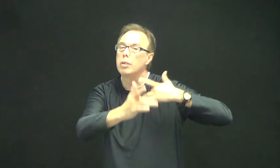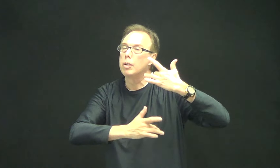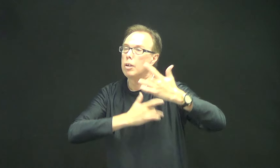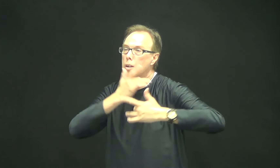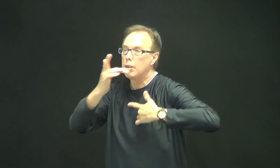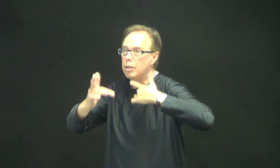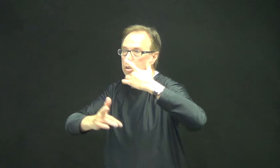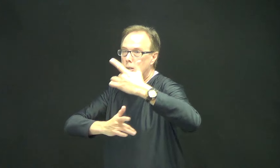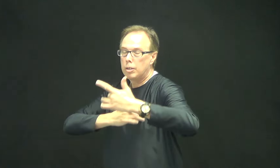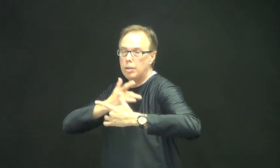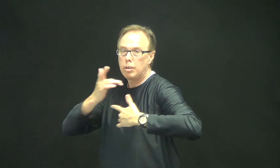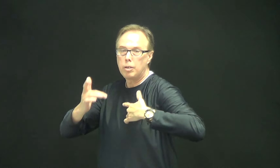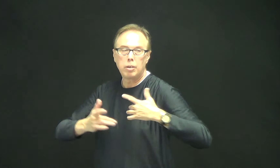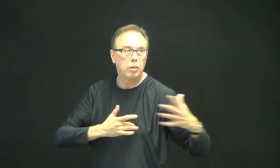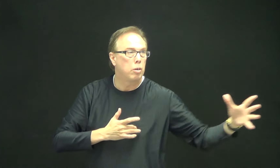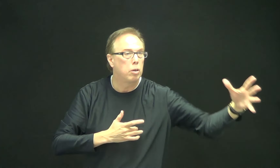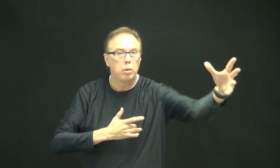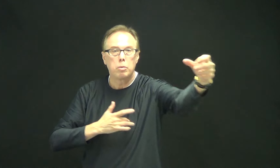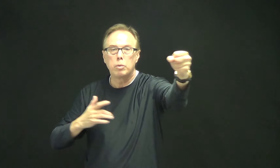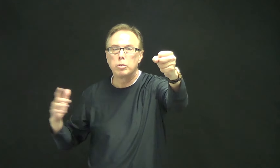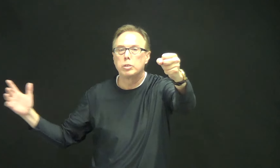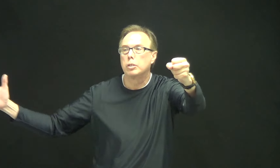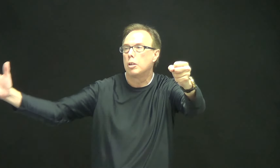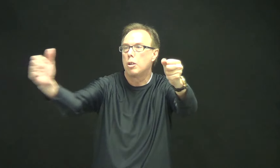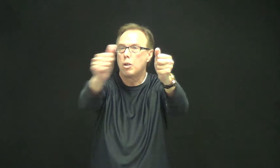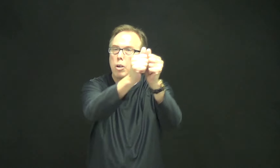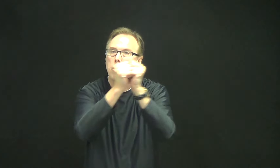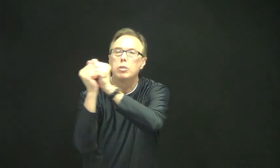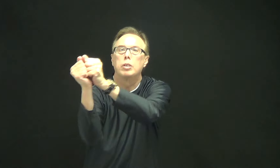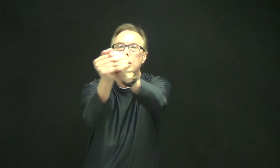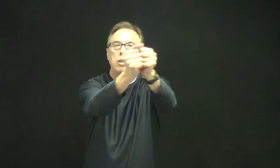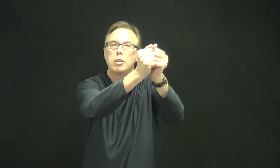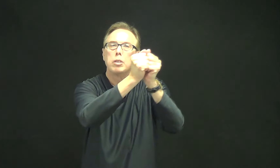heart, holds us all together,